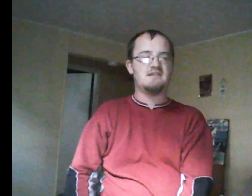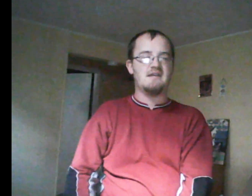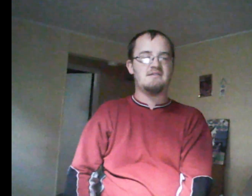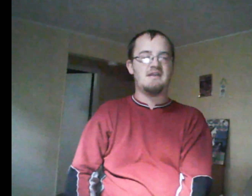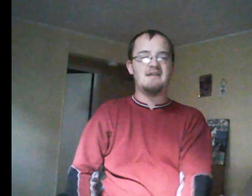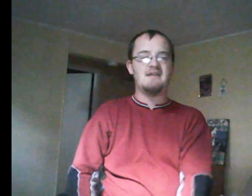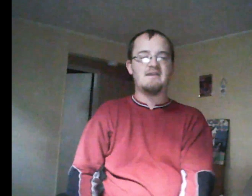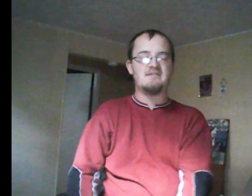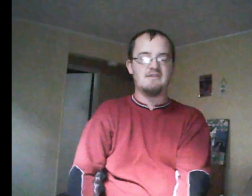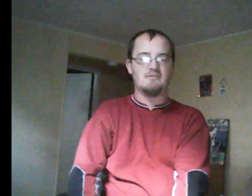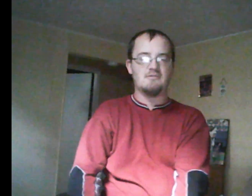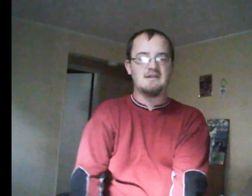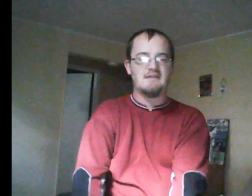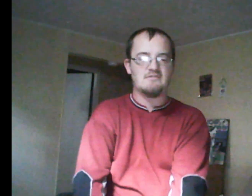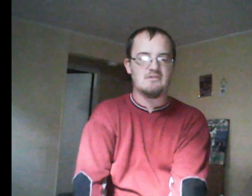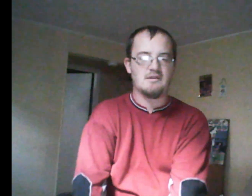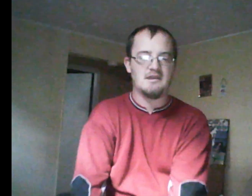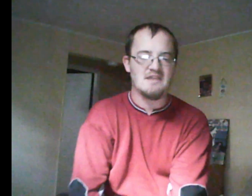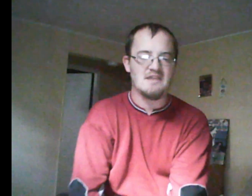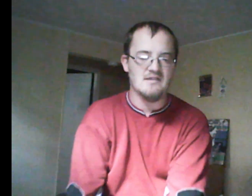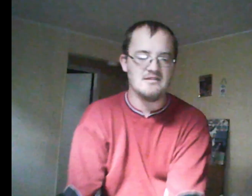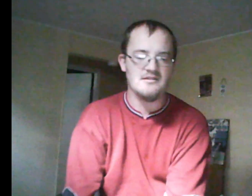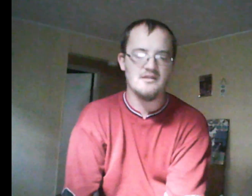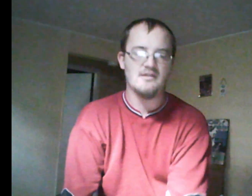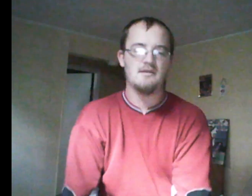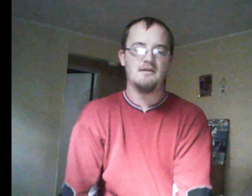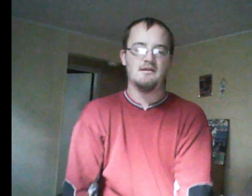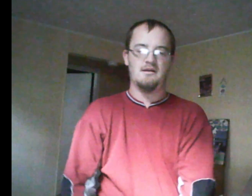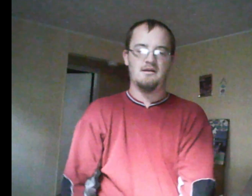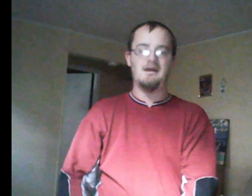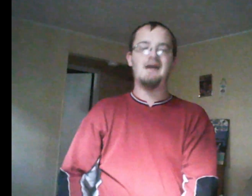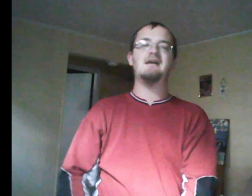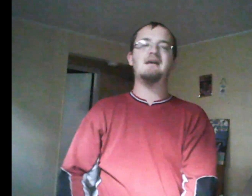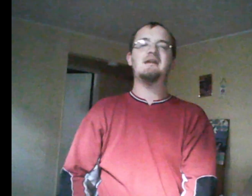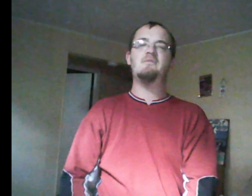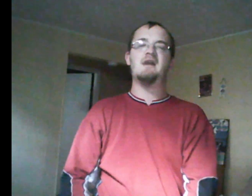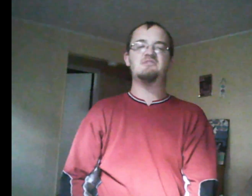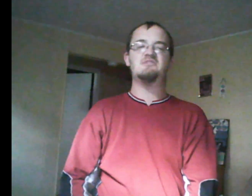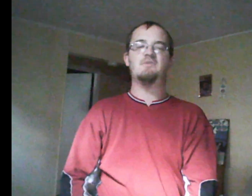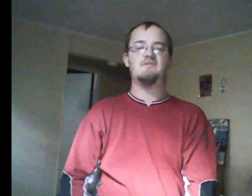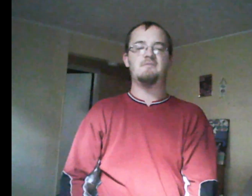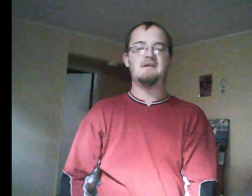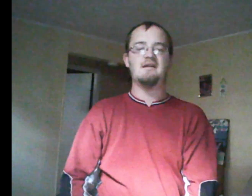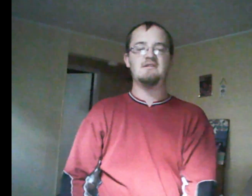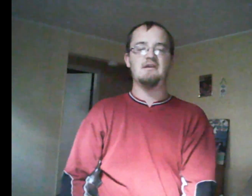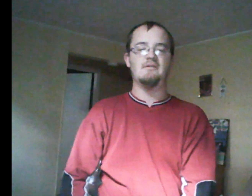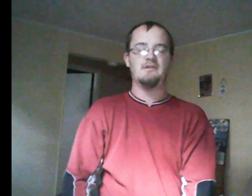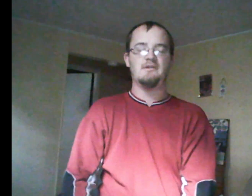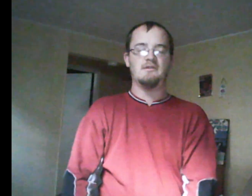fact that they were lucky to have a cafeteria, he can't do it. But, and I get it from Raj's point of view because, you know, students don't know much